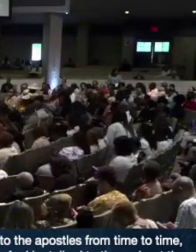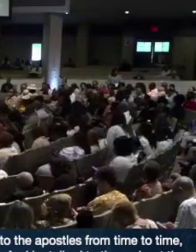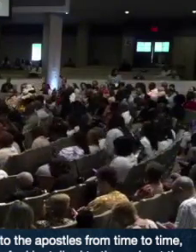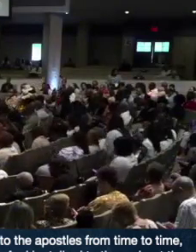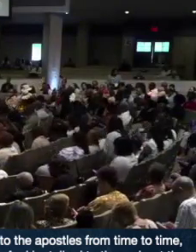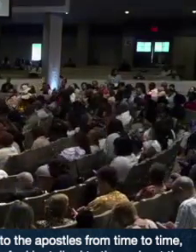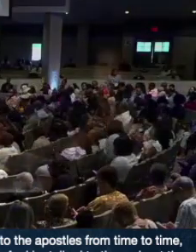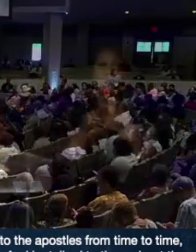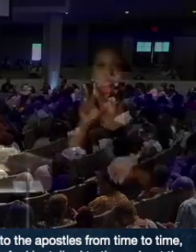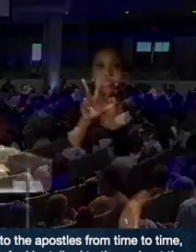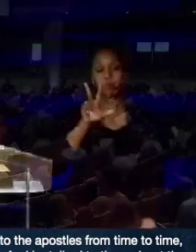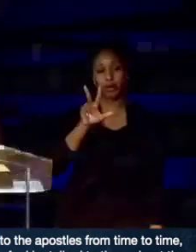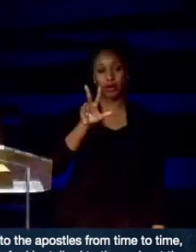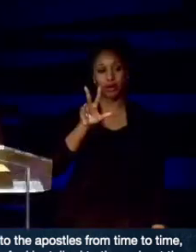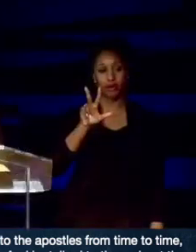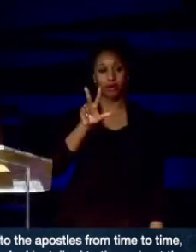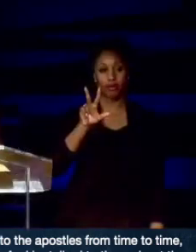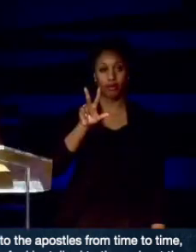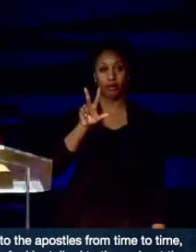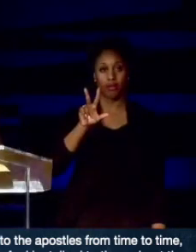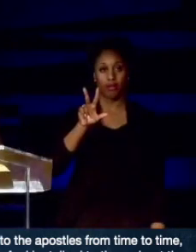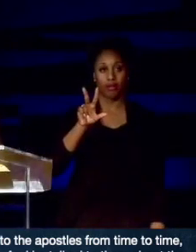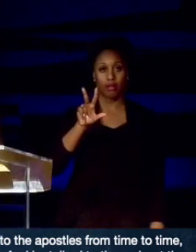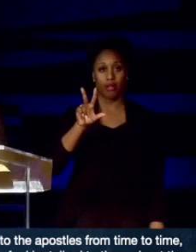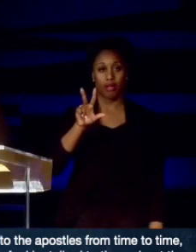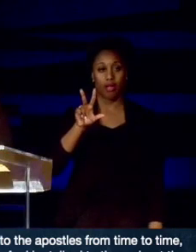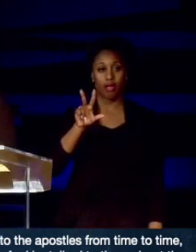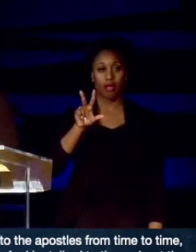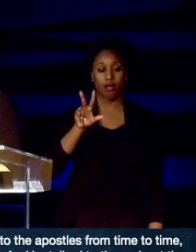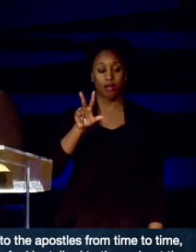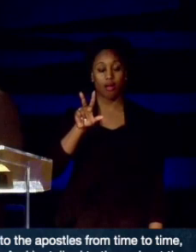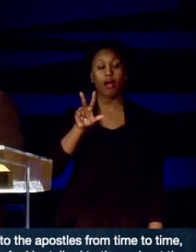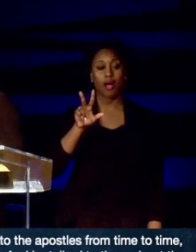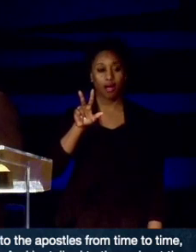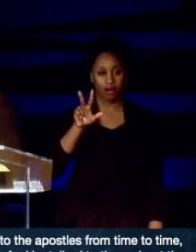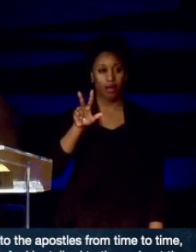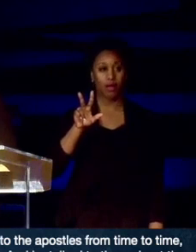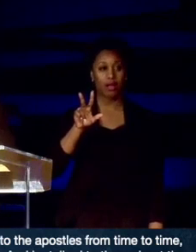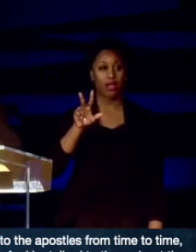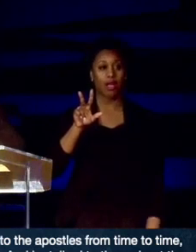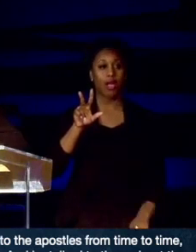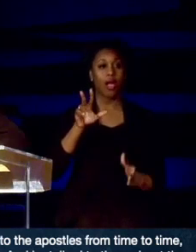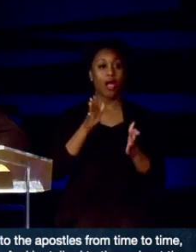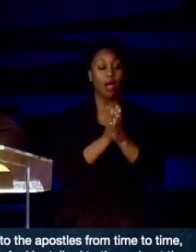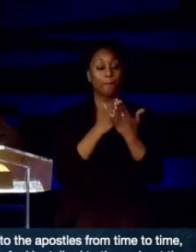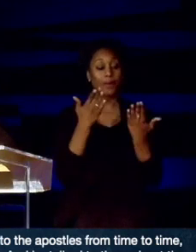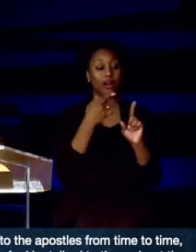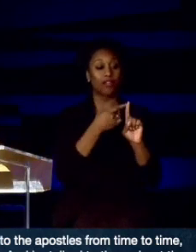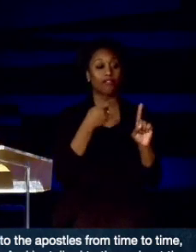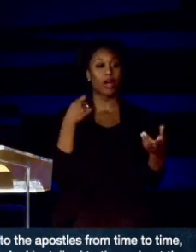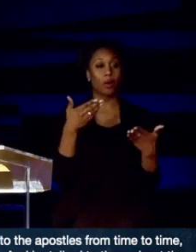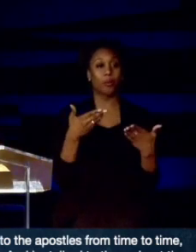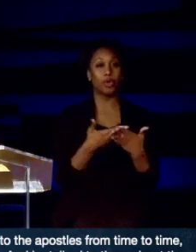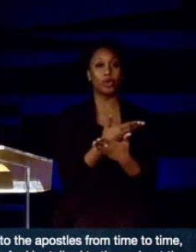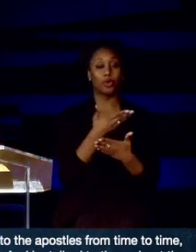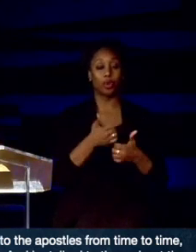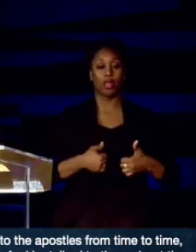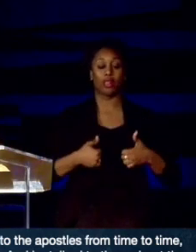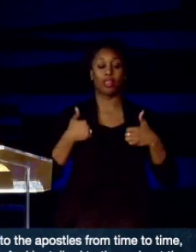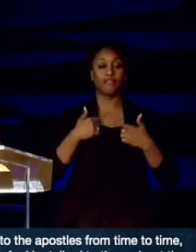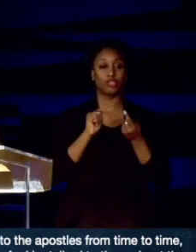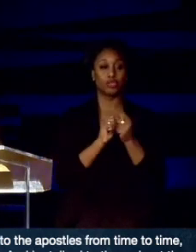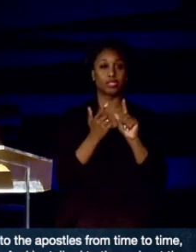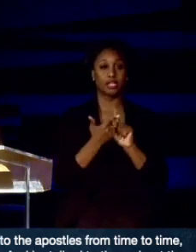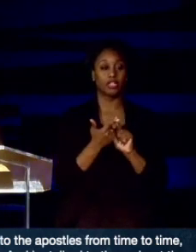3. And I will be observing this from the New Living Translation of the